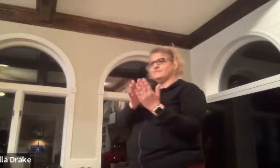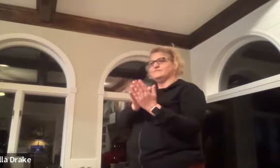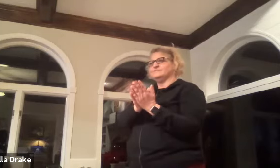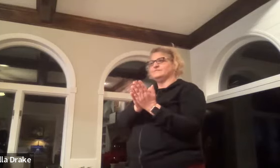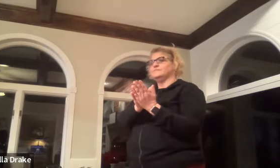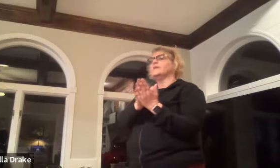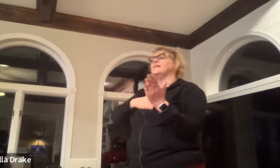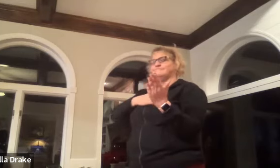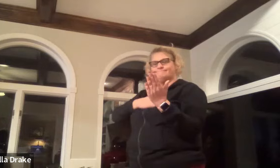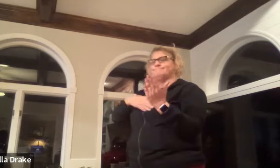yeah